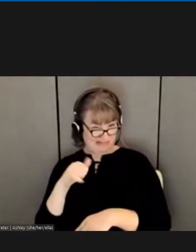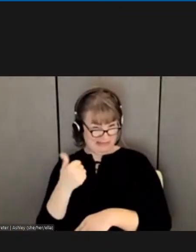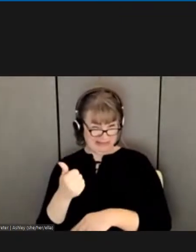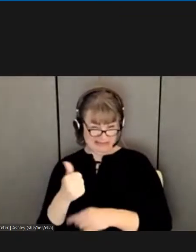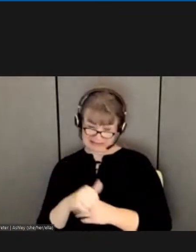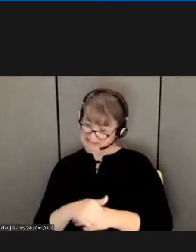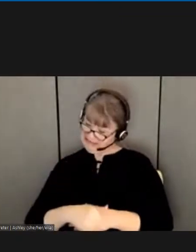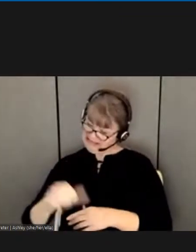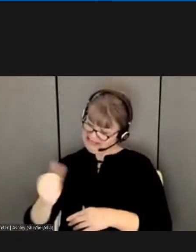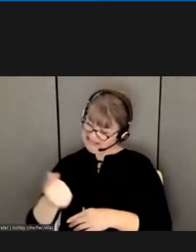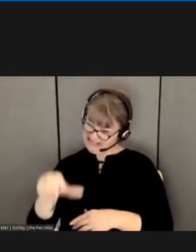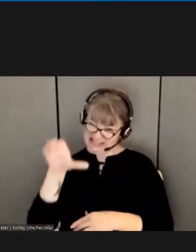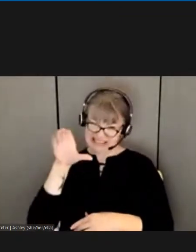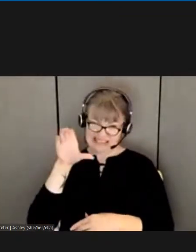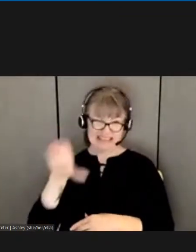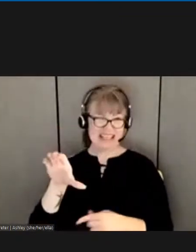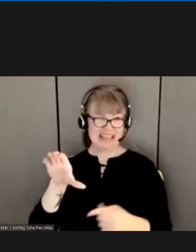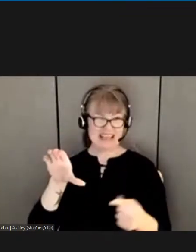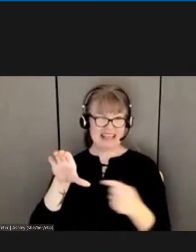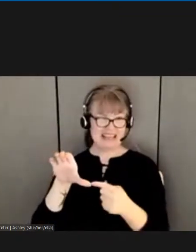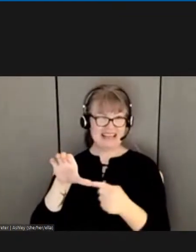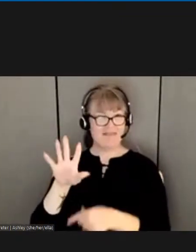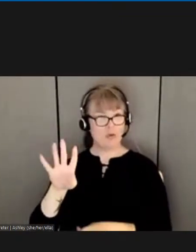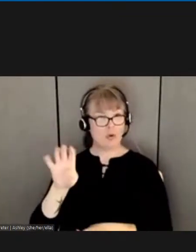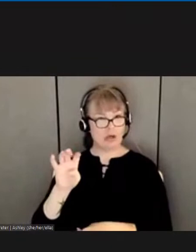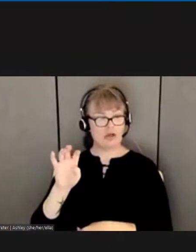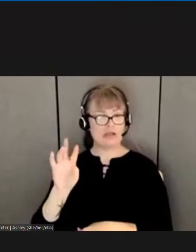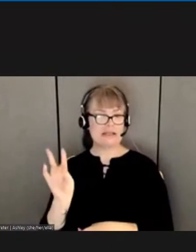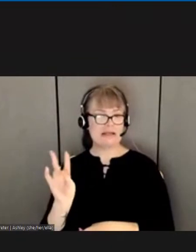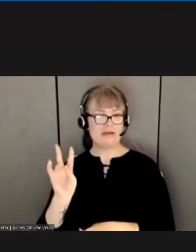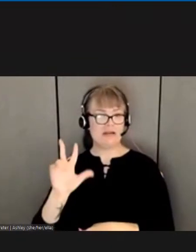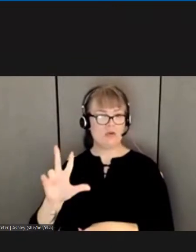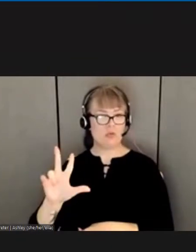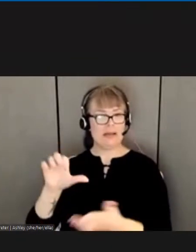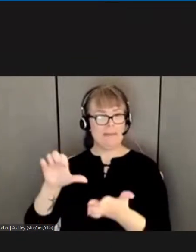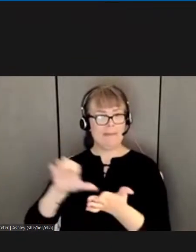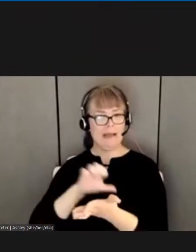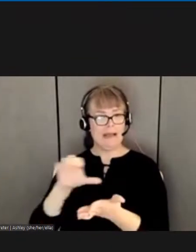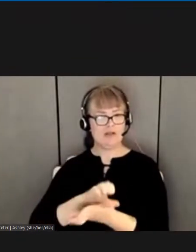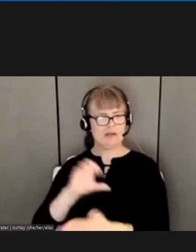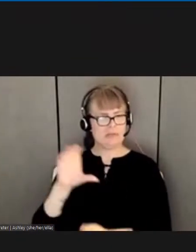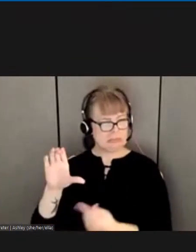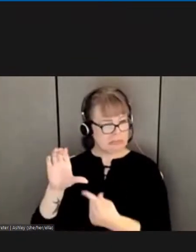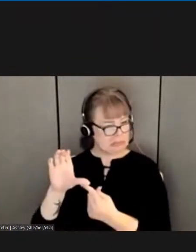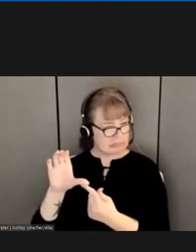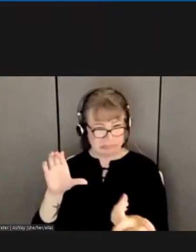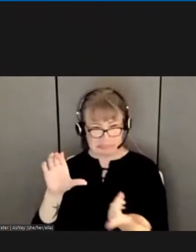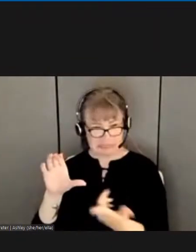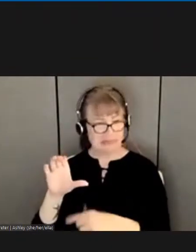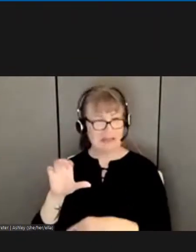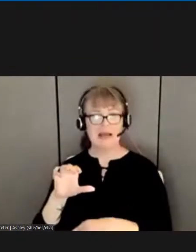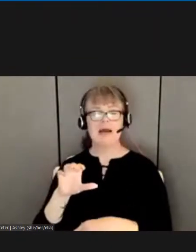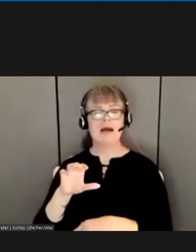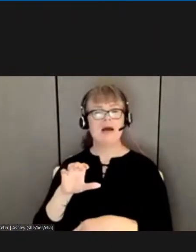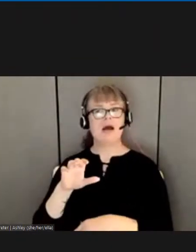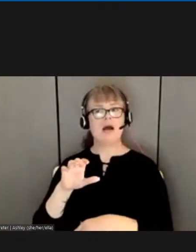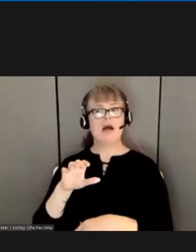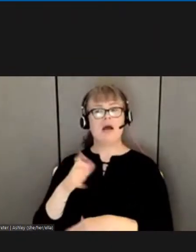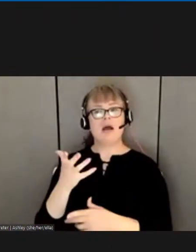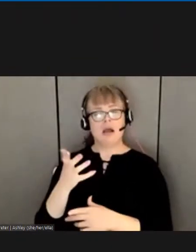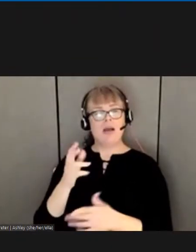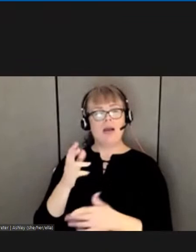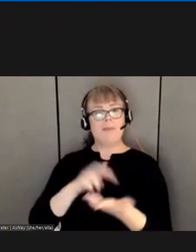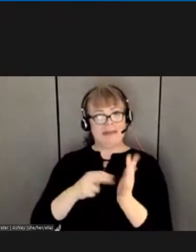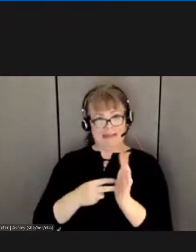473 pages. I'm saying all this to say, while it may not be perfect,